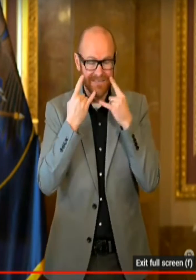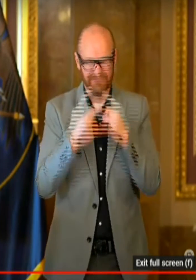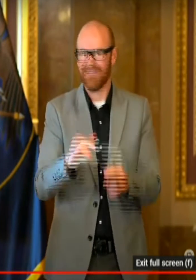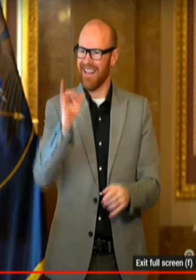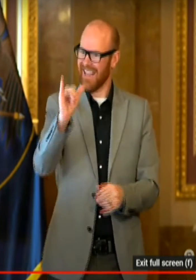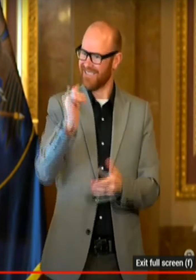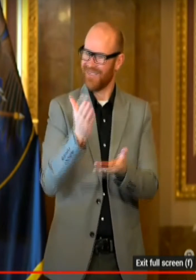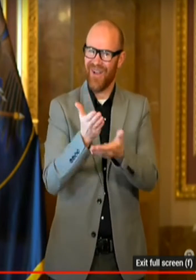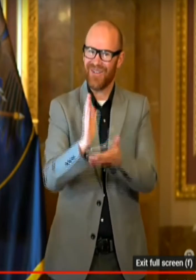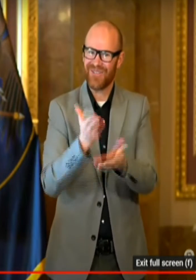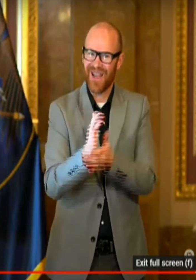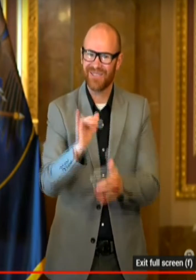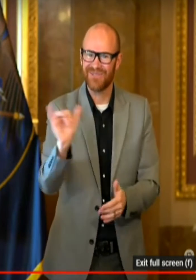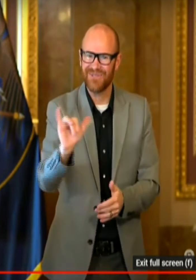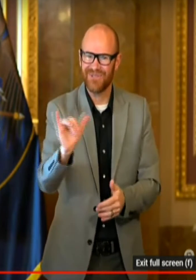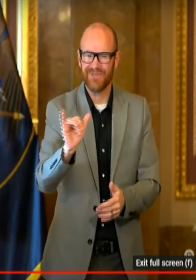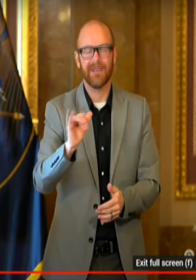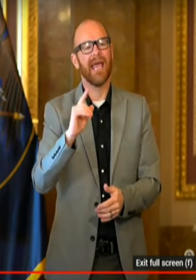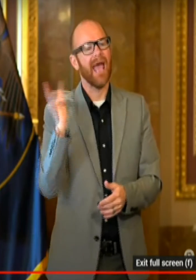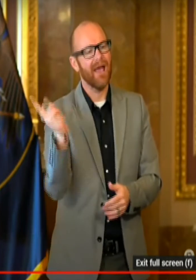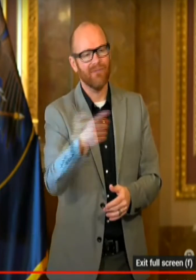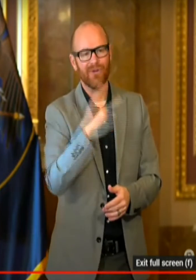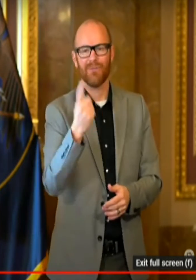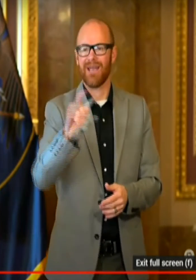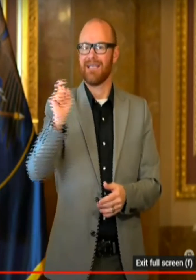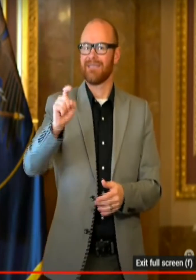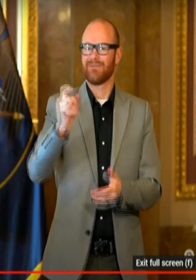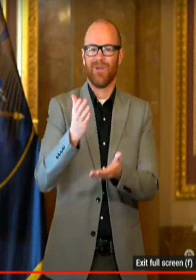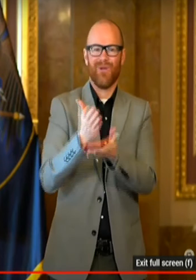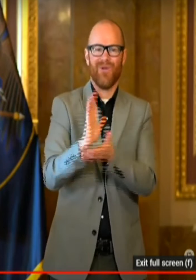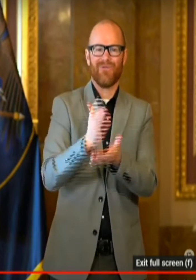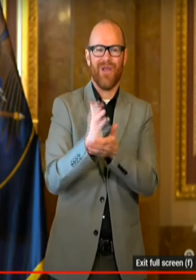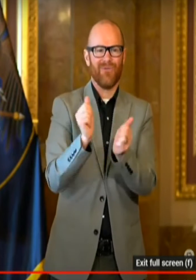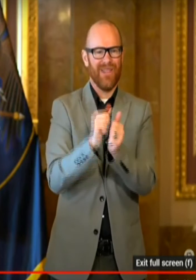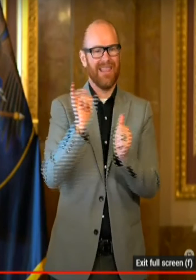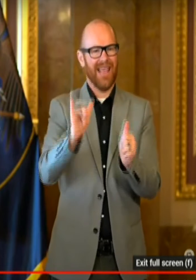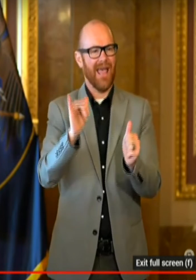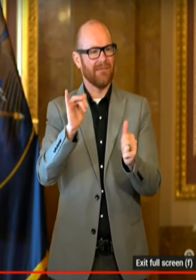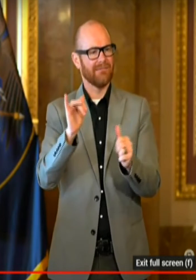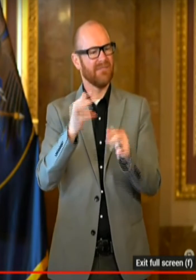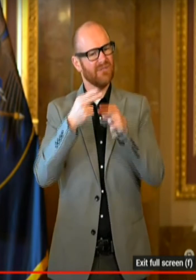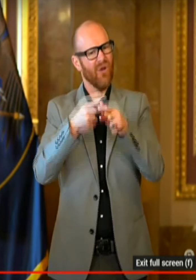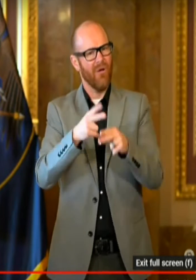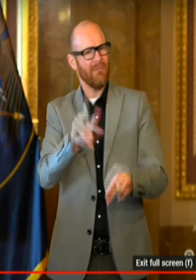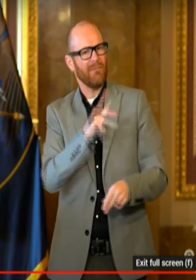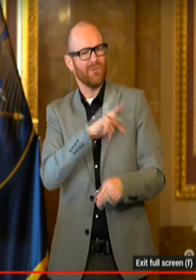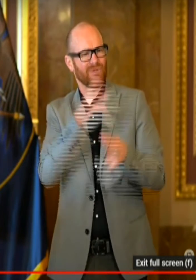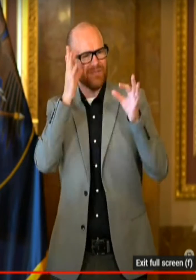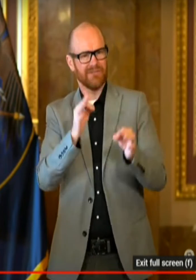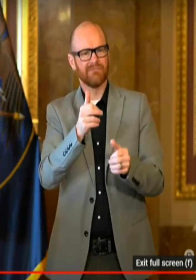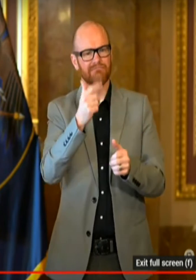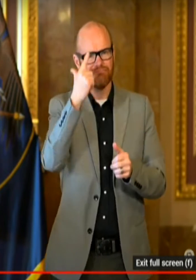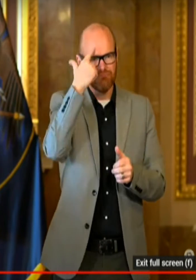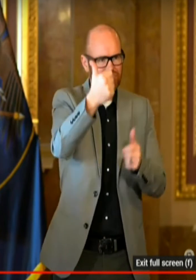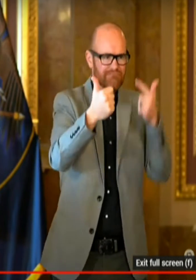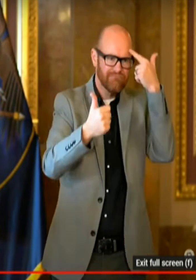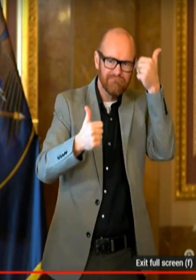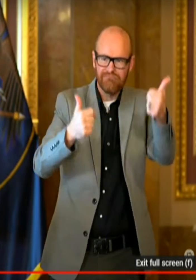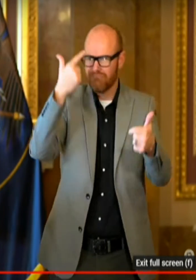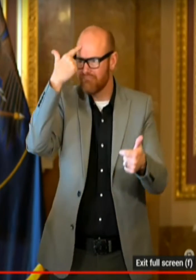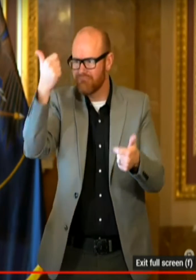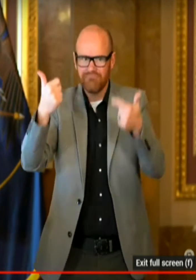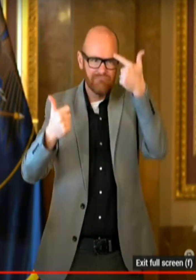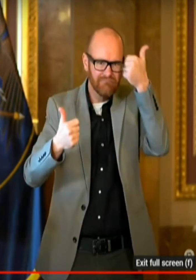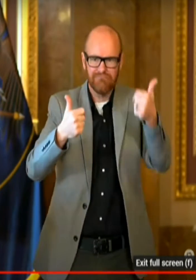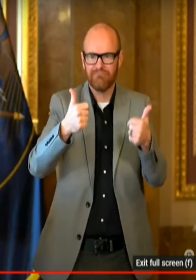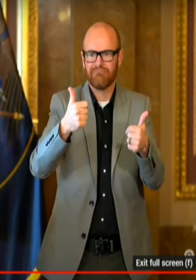okay. And we all need to be okay with those personal decisions that people are making. I do think that